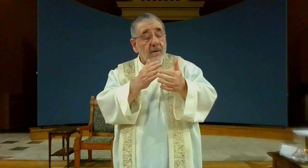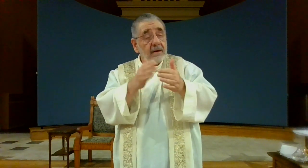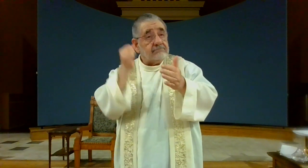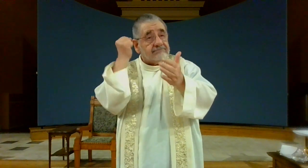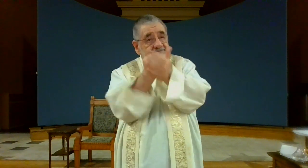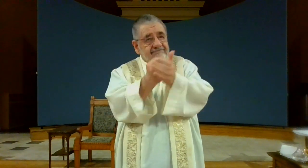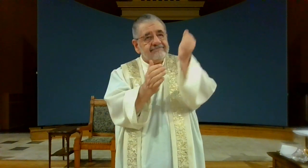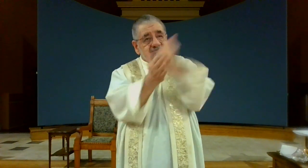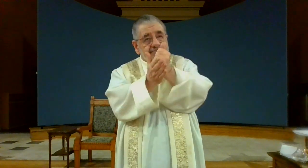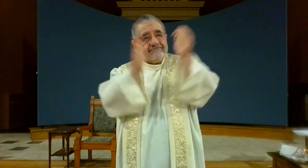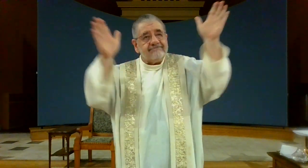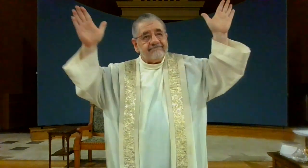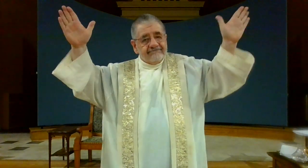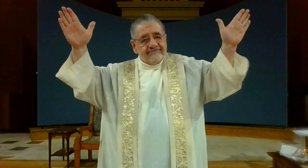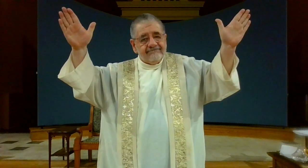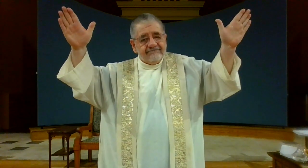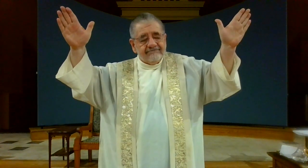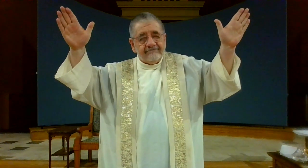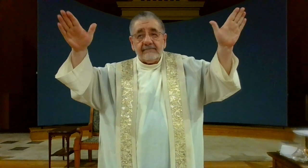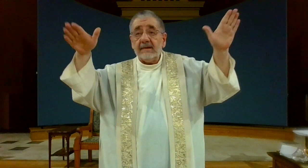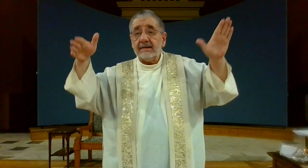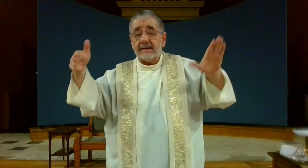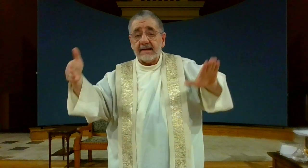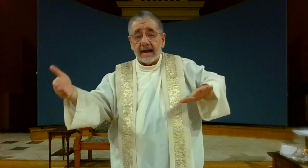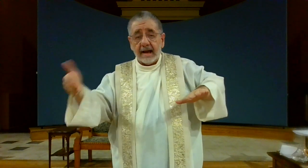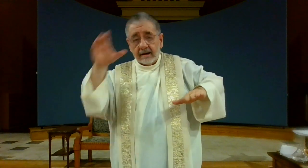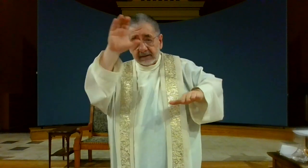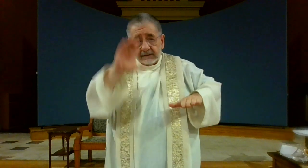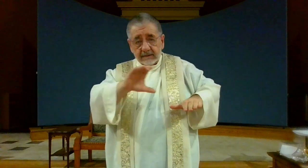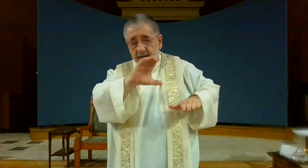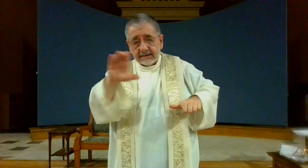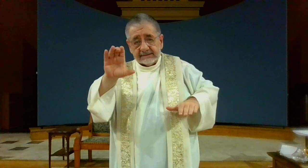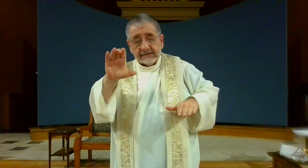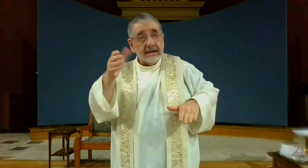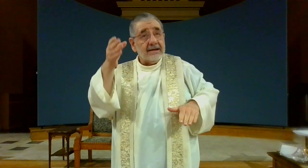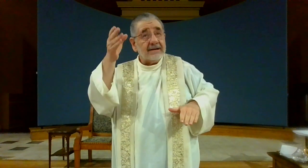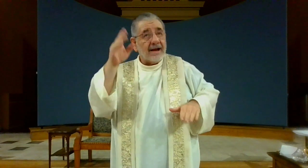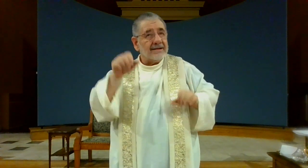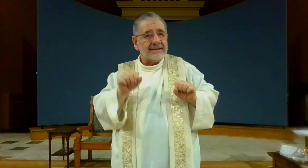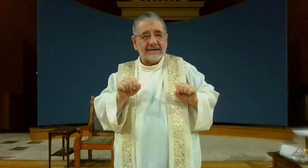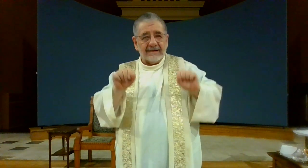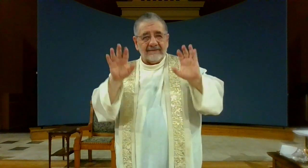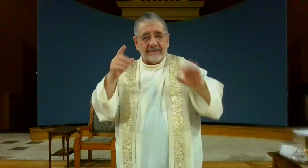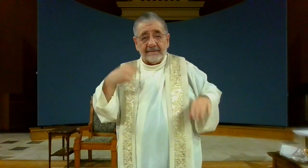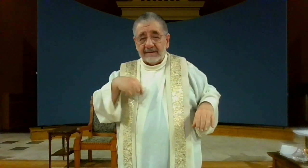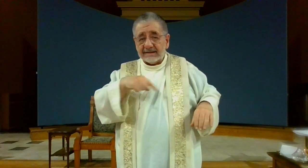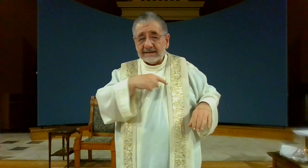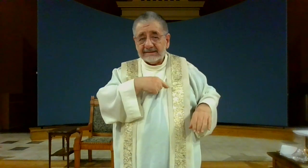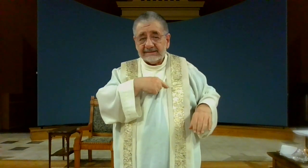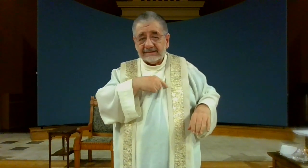and even though Jesus was crucified and died on the cross God did not give